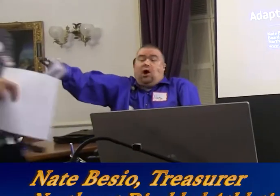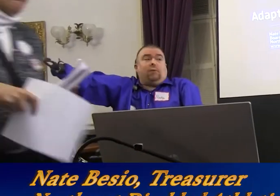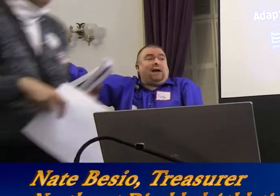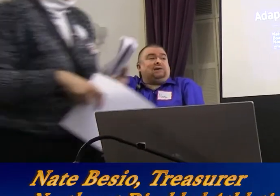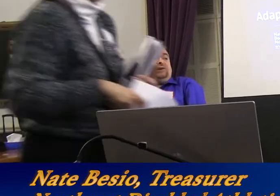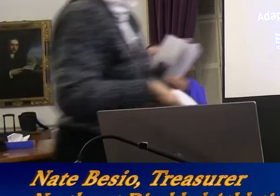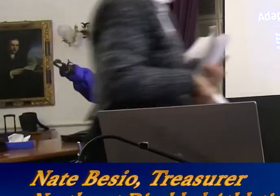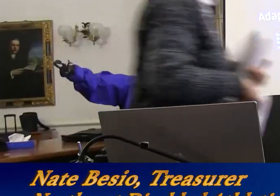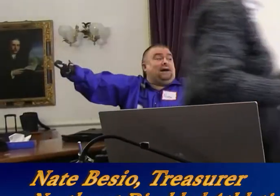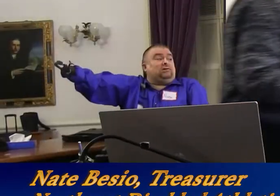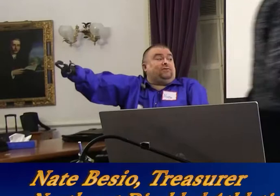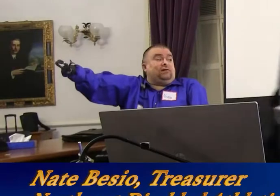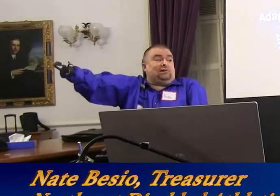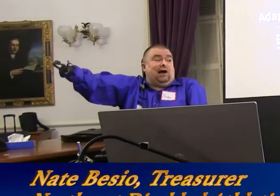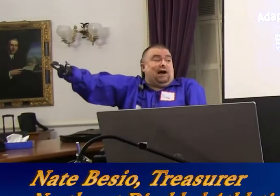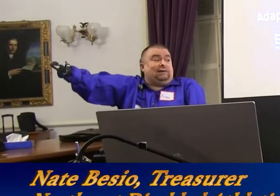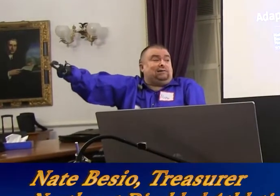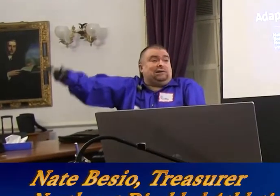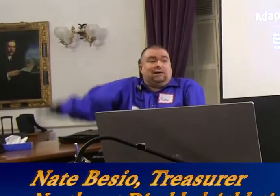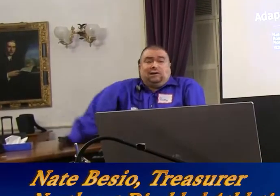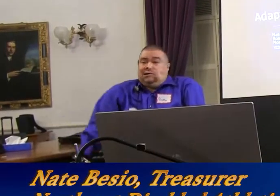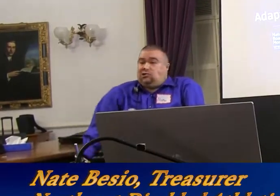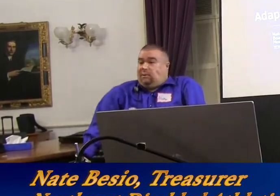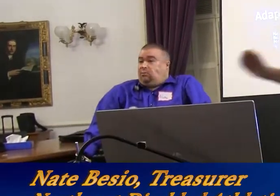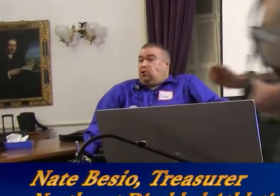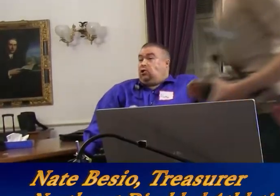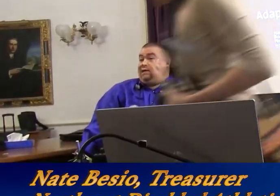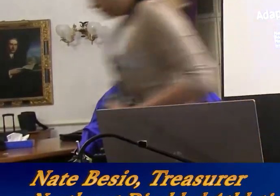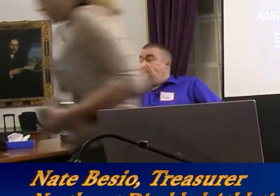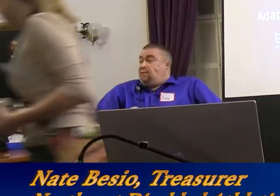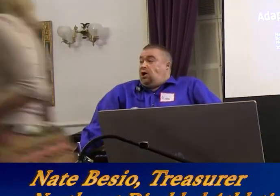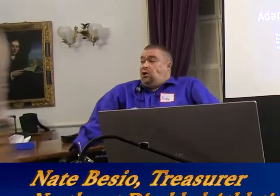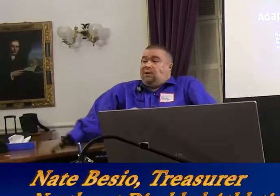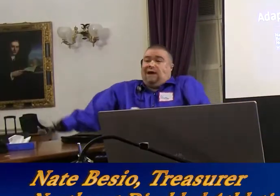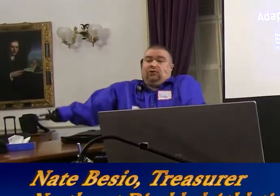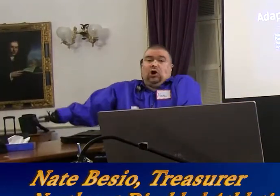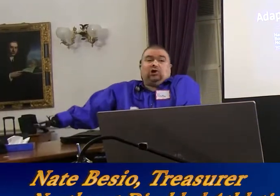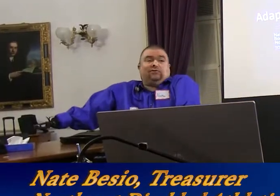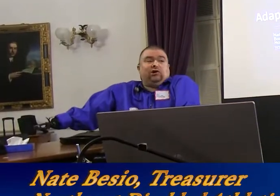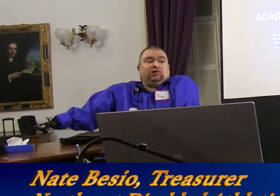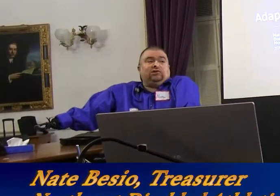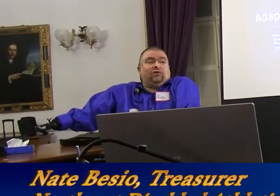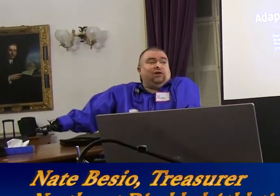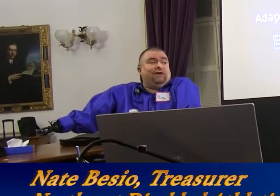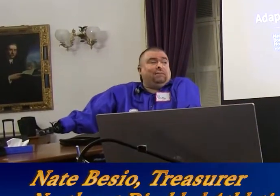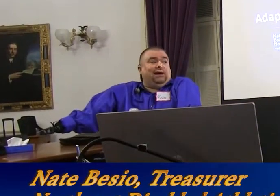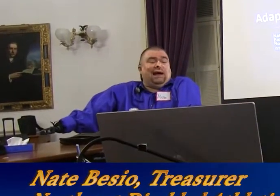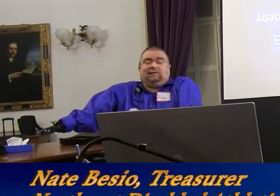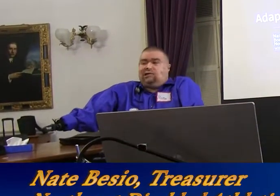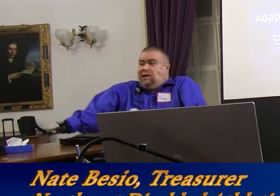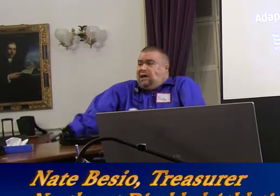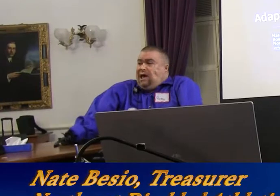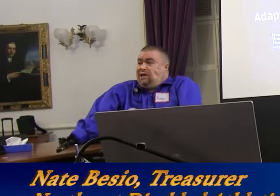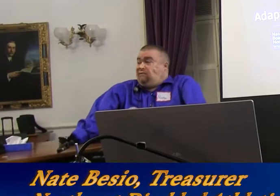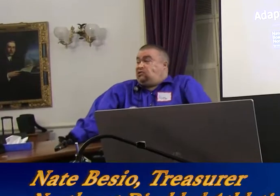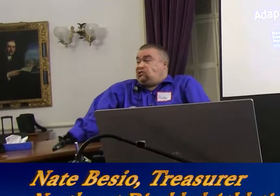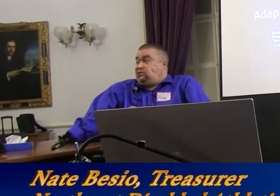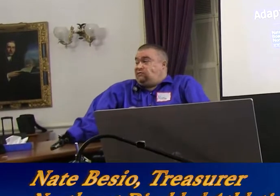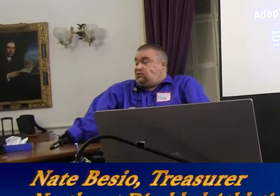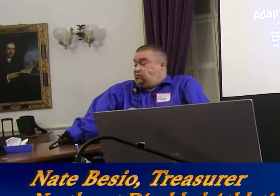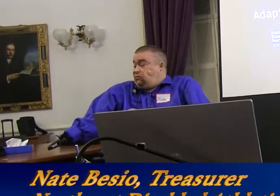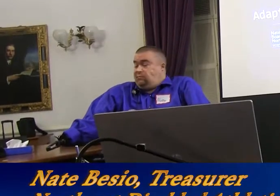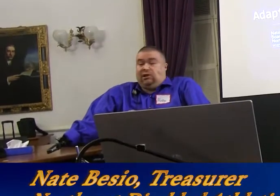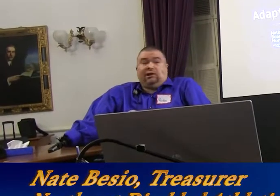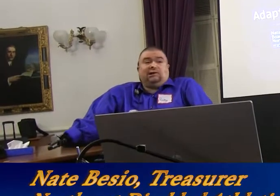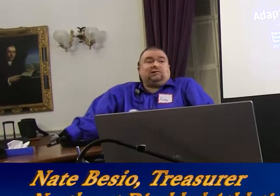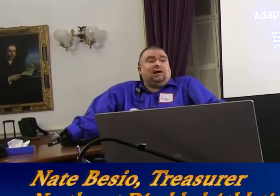We are passing handouts for the slides so people can look at them. We have enlarged versions for if anybody has any visual